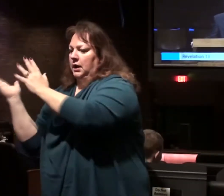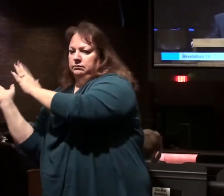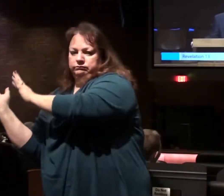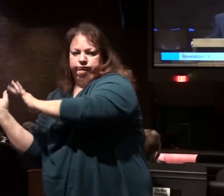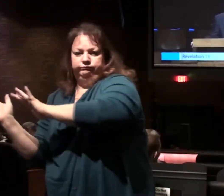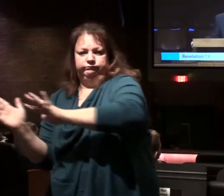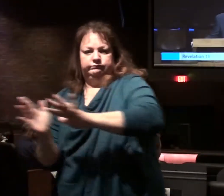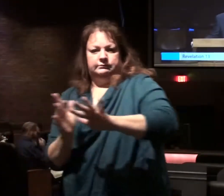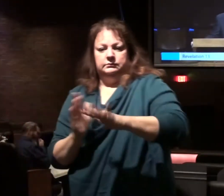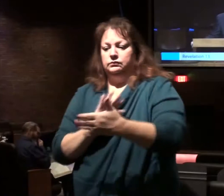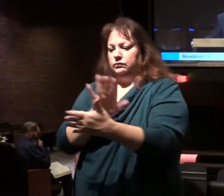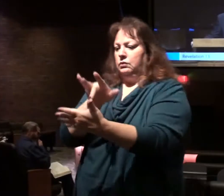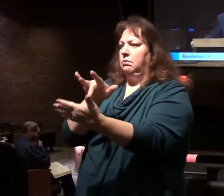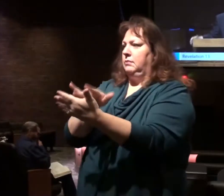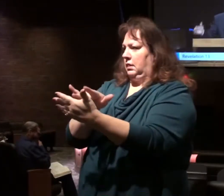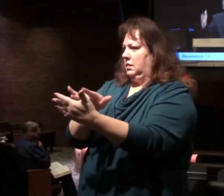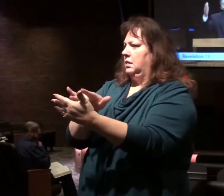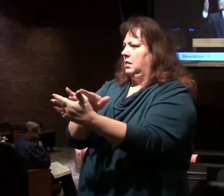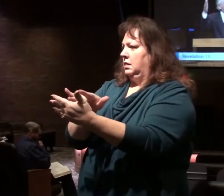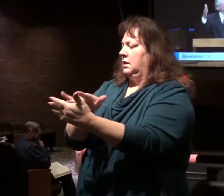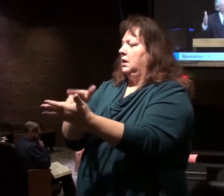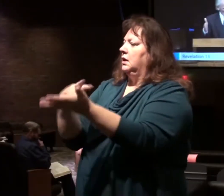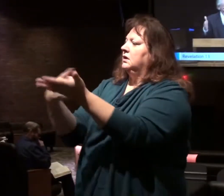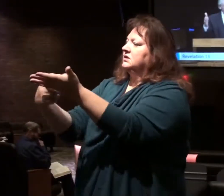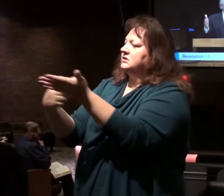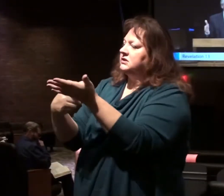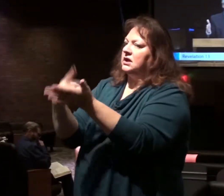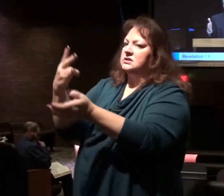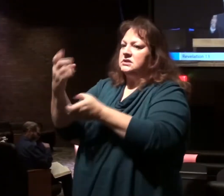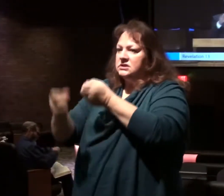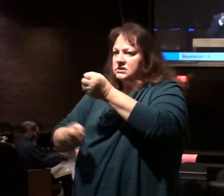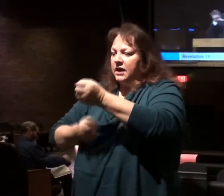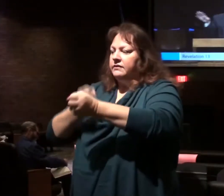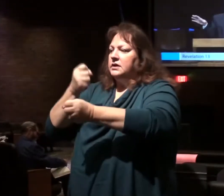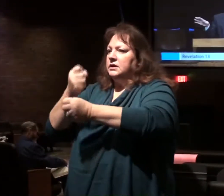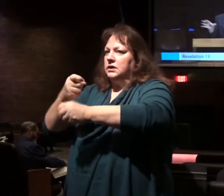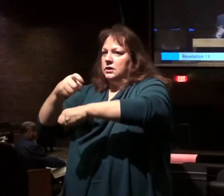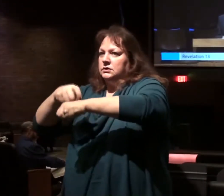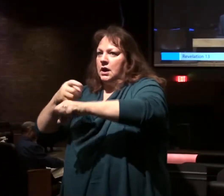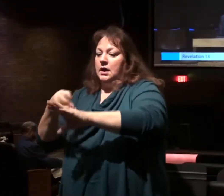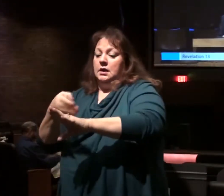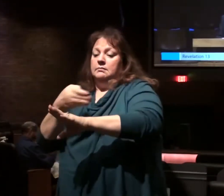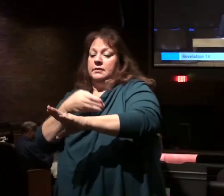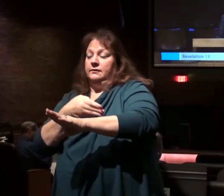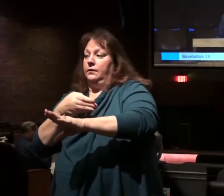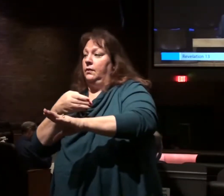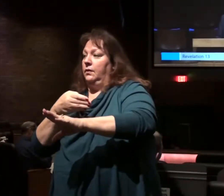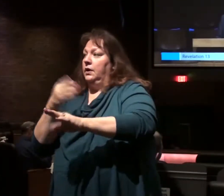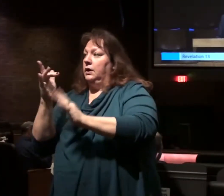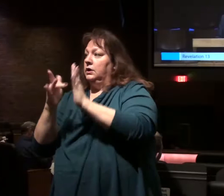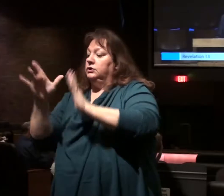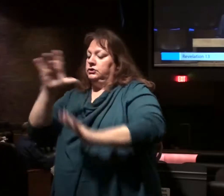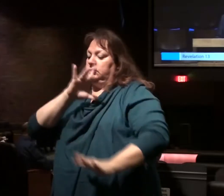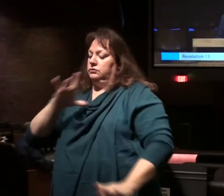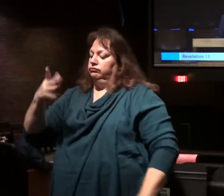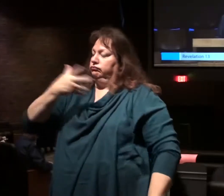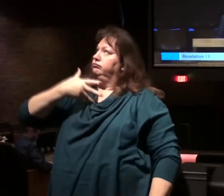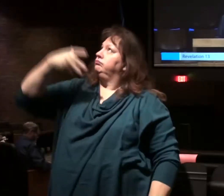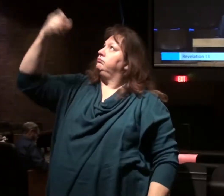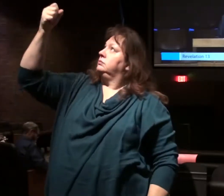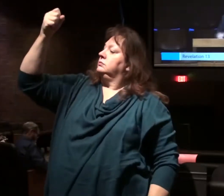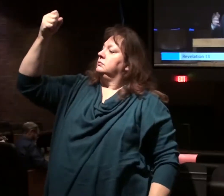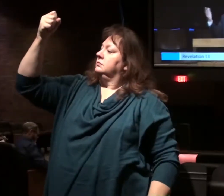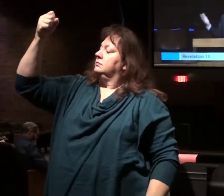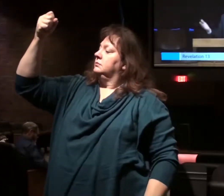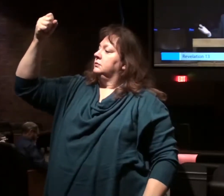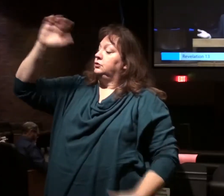goes. We are talking about the seven-year period leading up to the return of Christ to establish His